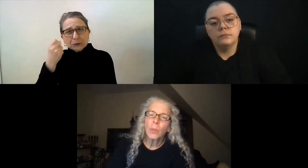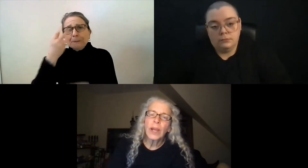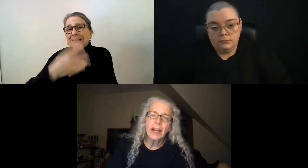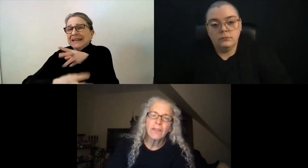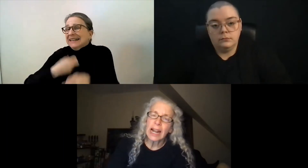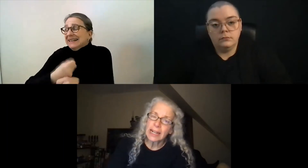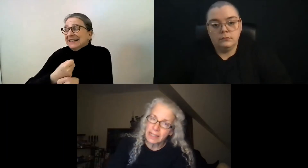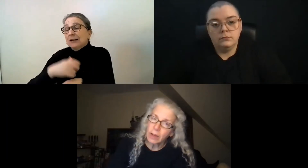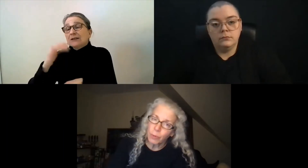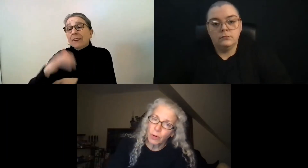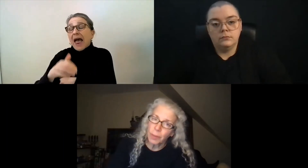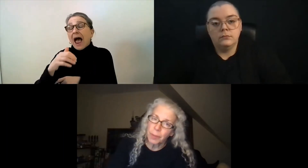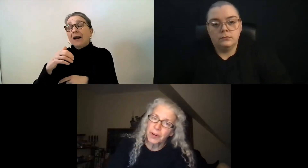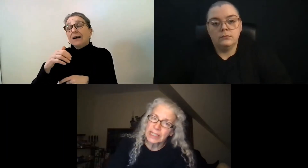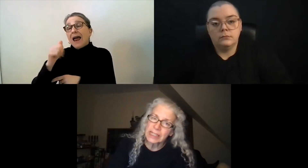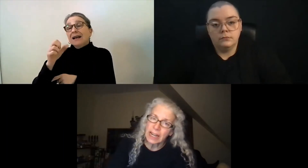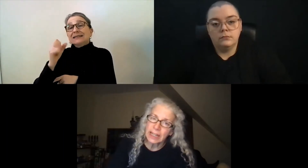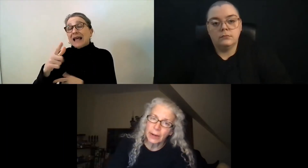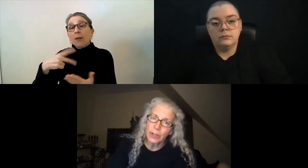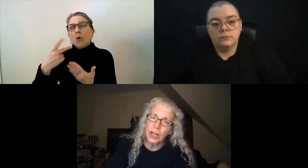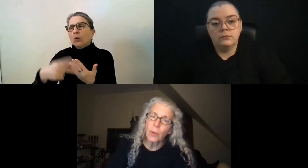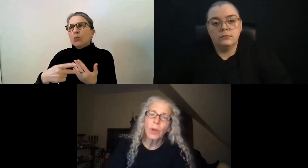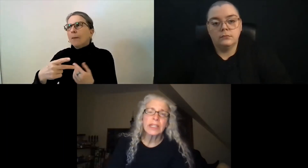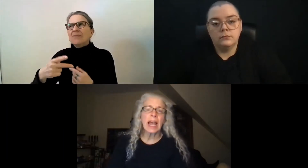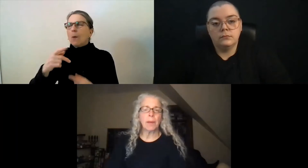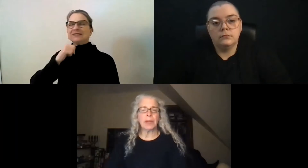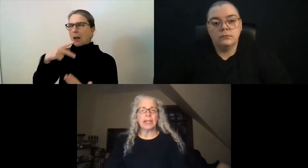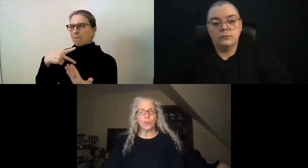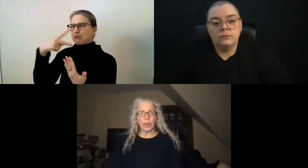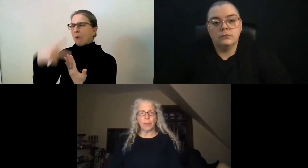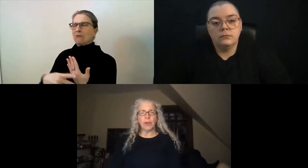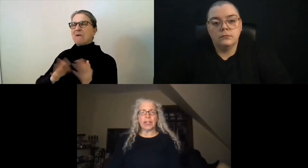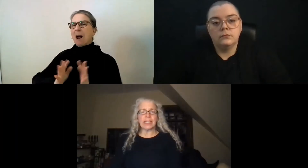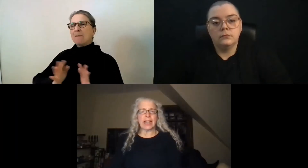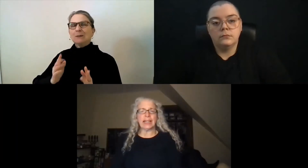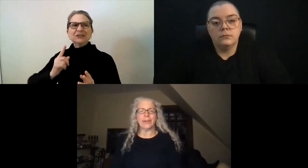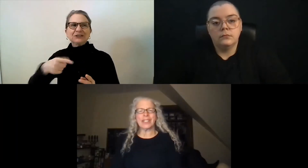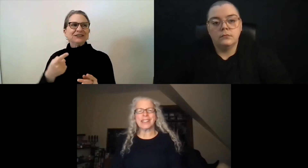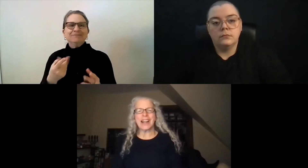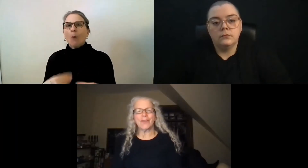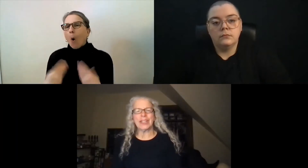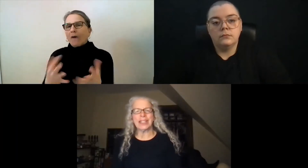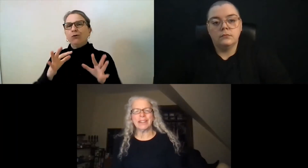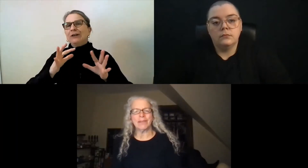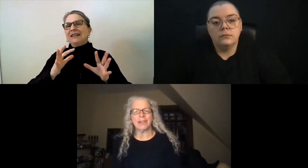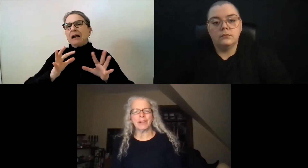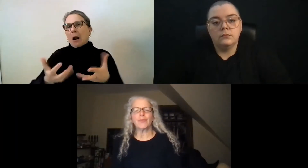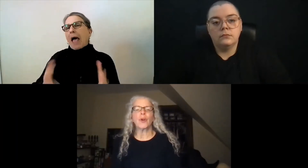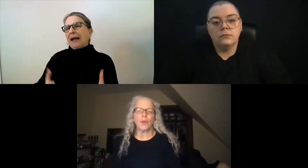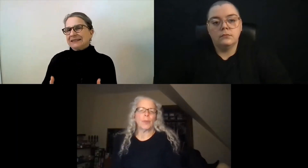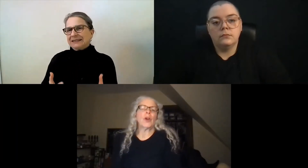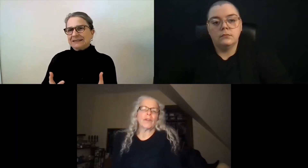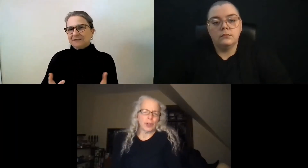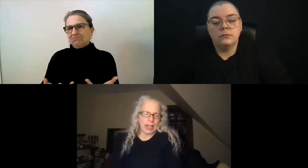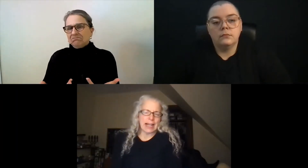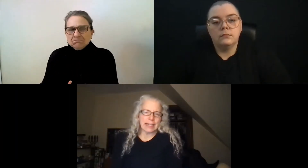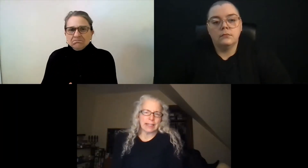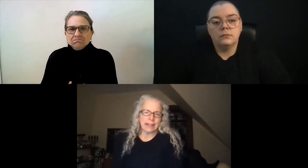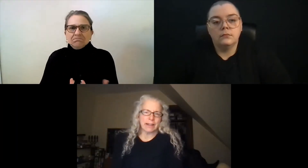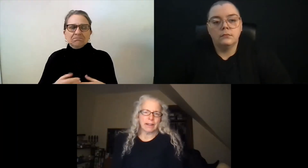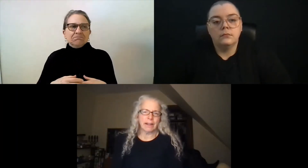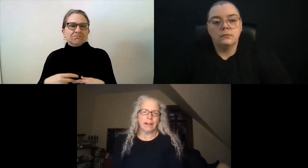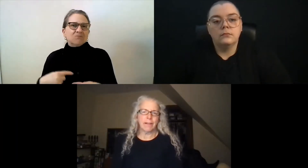We have an ASL program, American Sign Language. And what's happened is with American Sign Language, it's not really a program. We offer